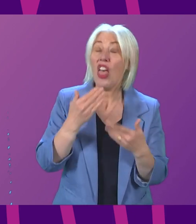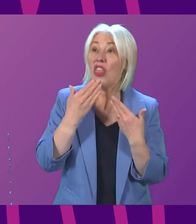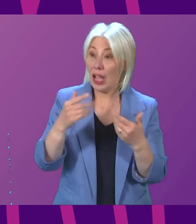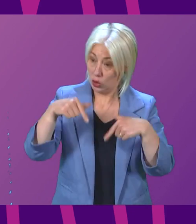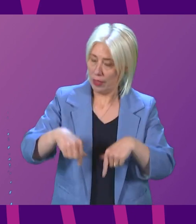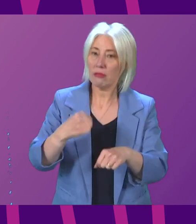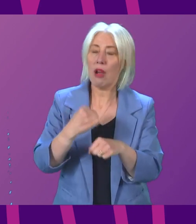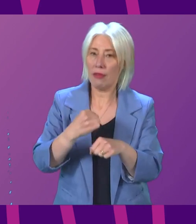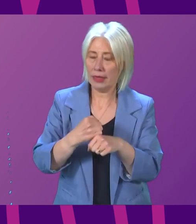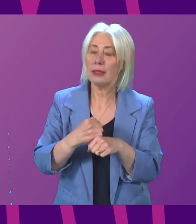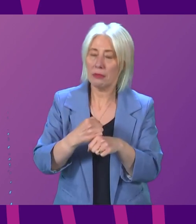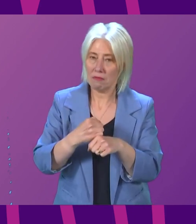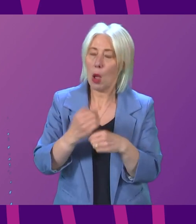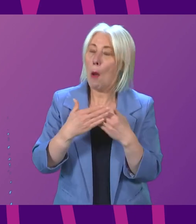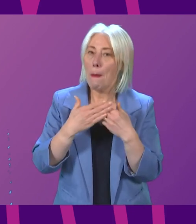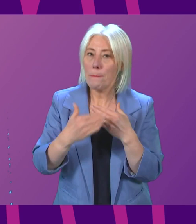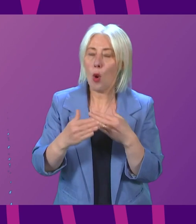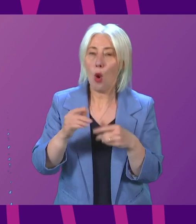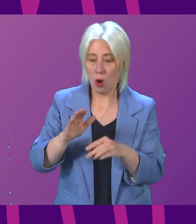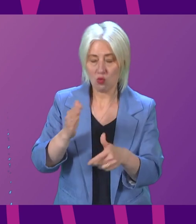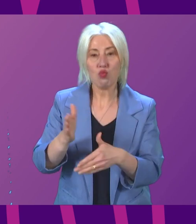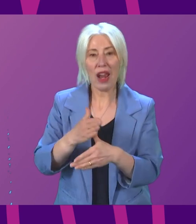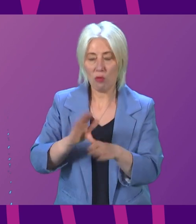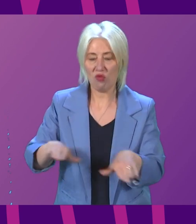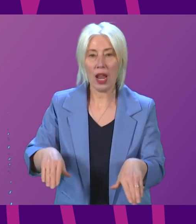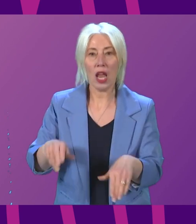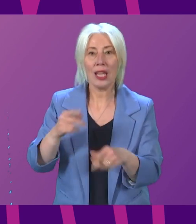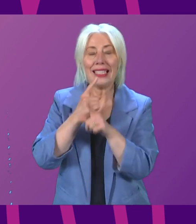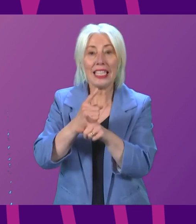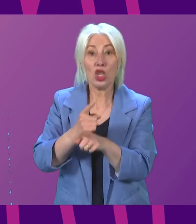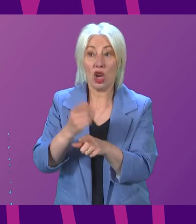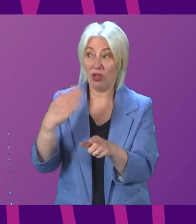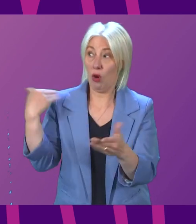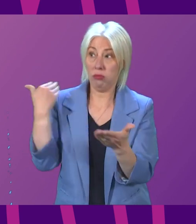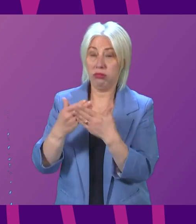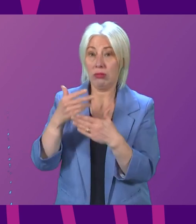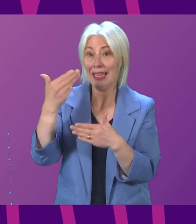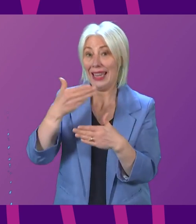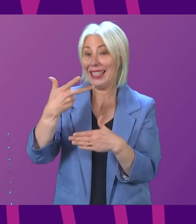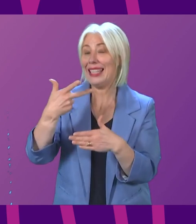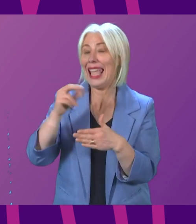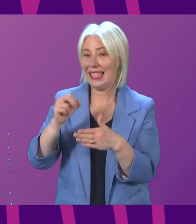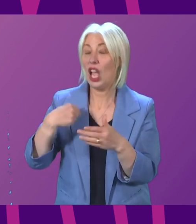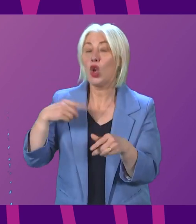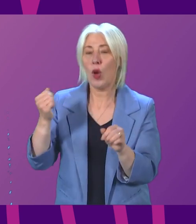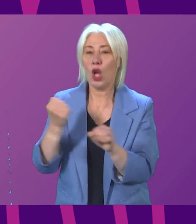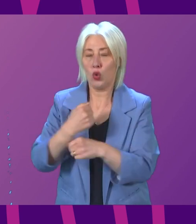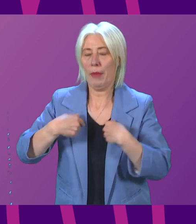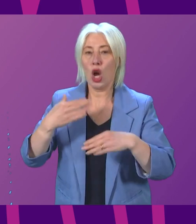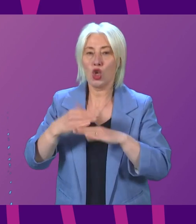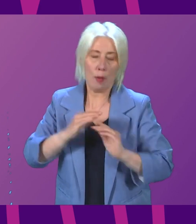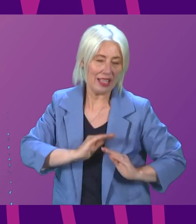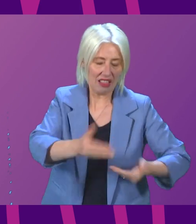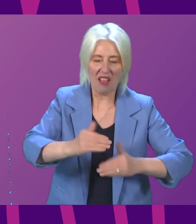government. We have more primary school teachers than at any time since 1980. So I'll go on with the job of delivering